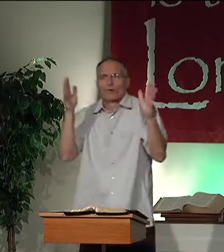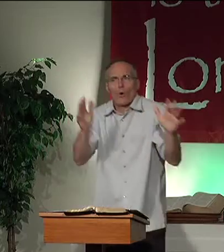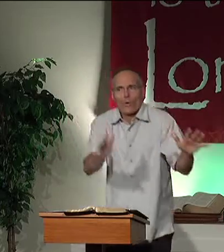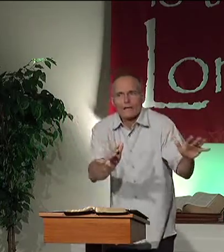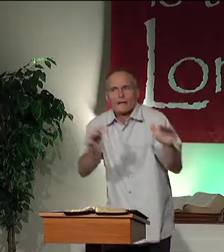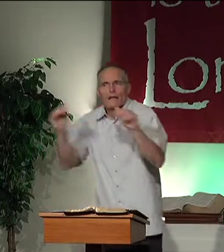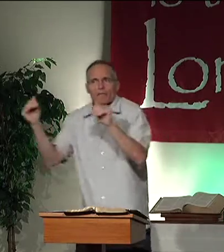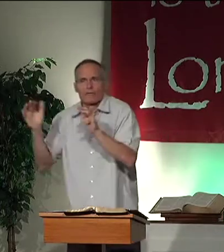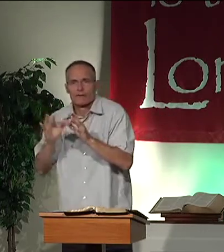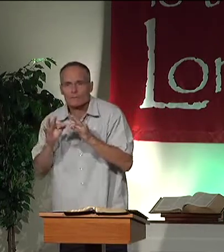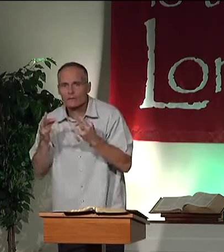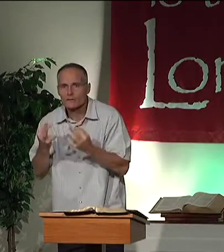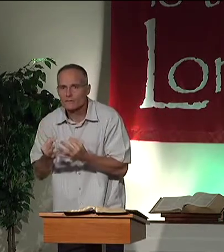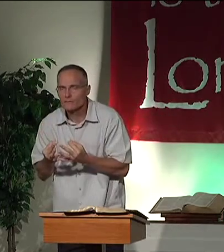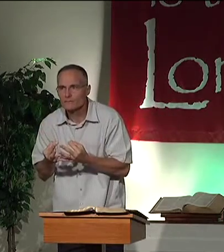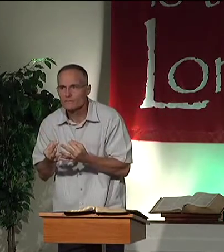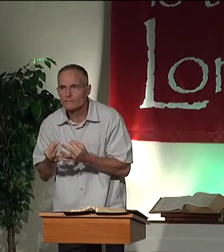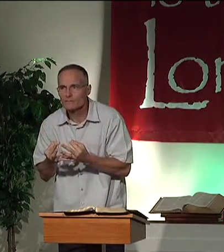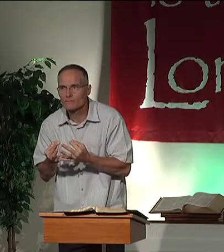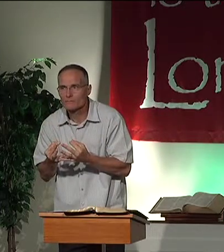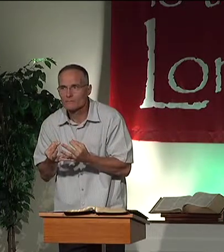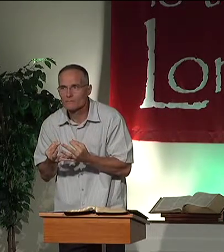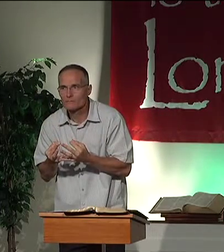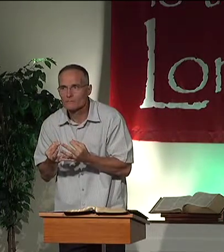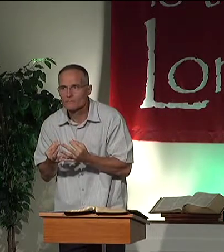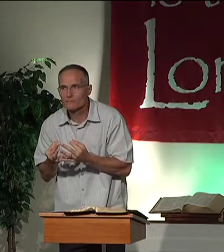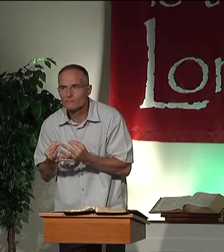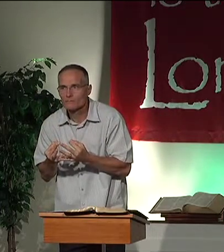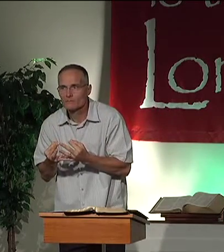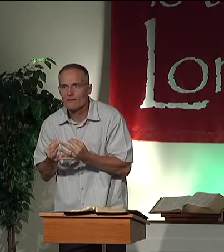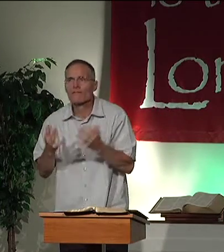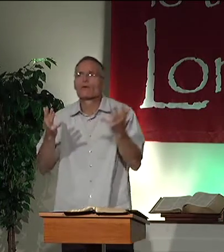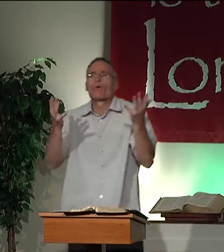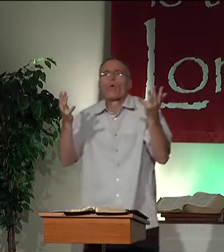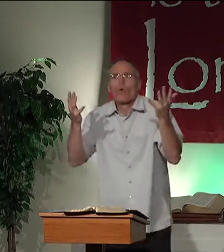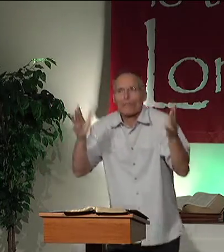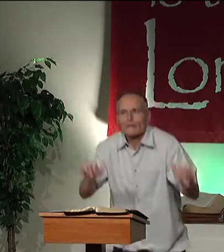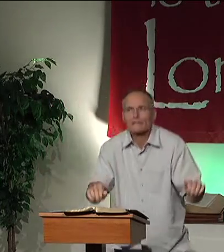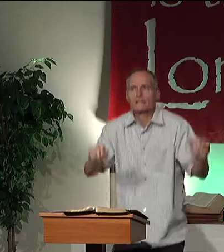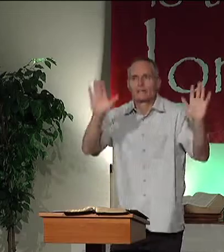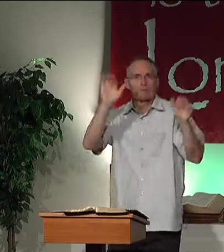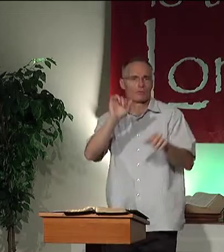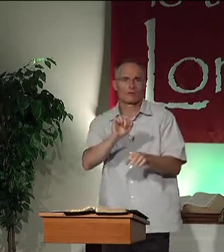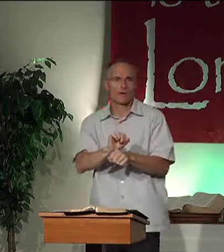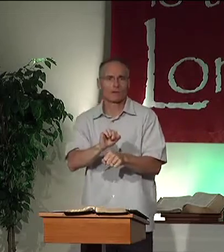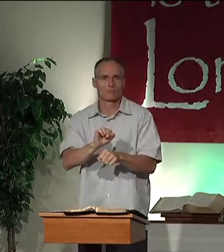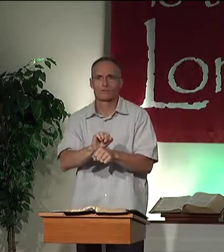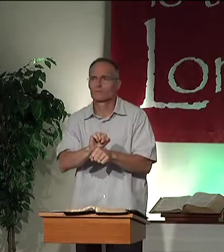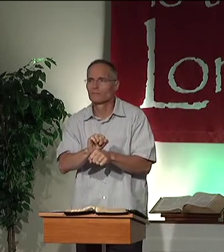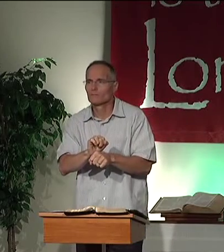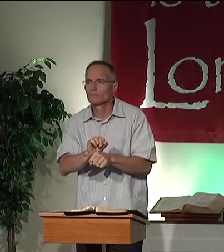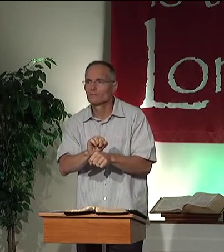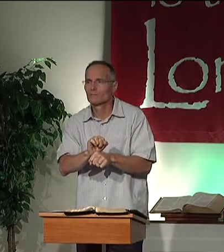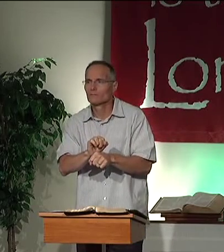They had already left their families. They had already given up their jobs.